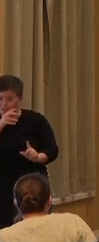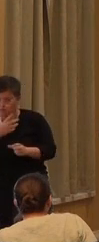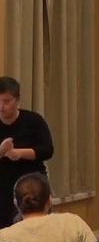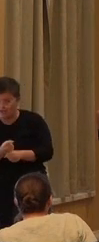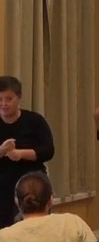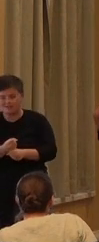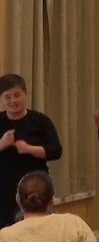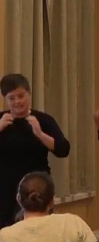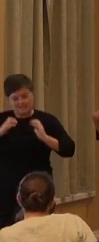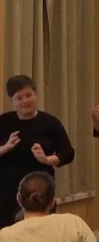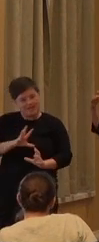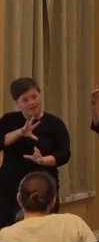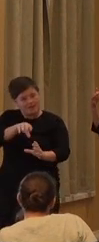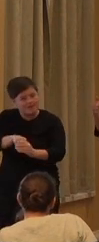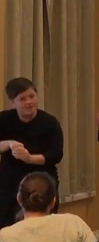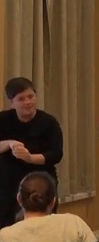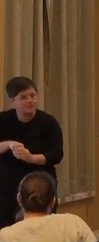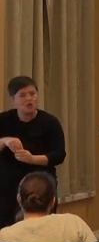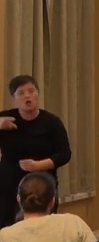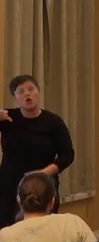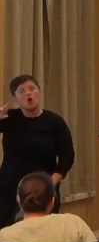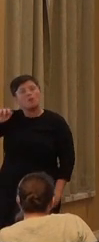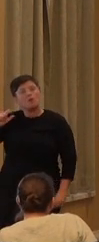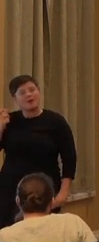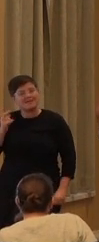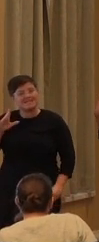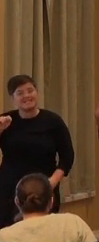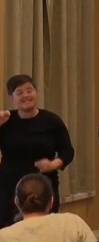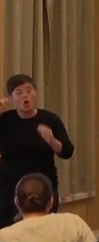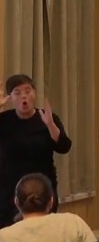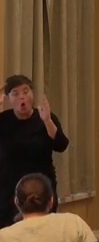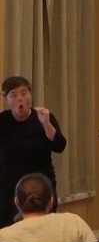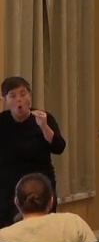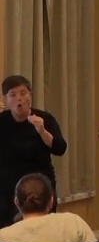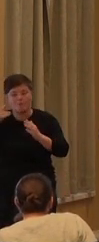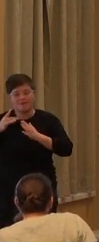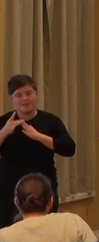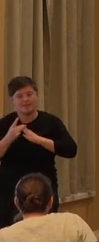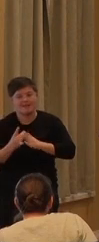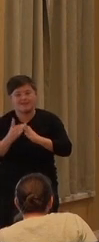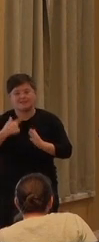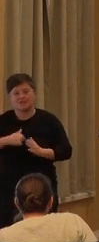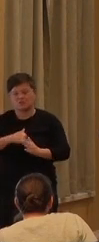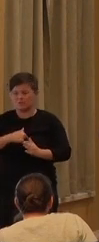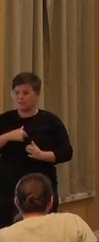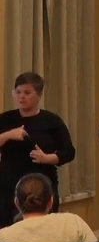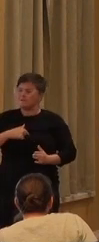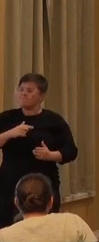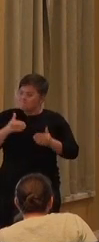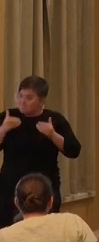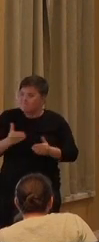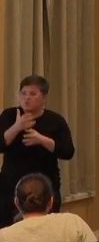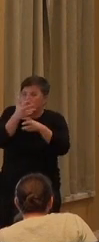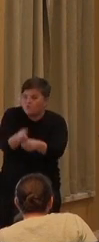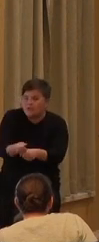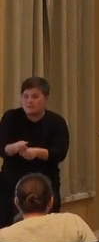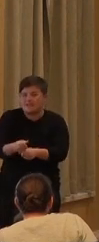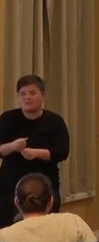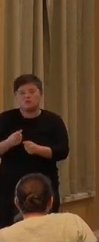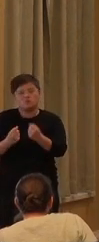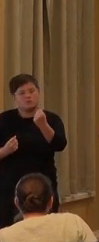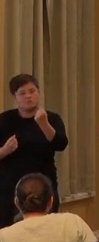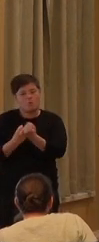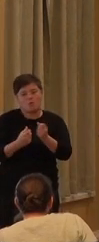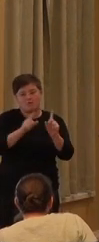pragmatist hope ushers us into that fray of those problems. It goads us to trust others and to take action alongside of them.